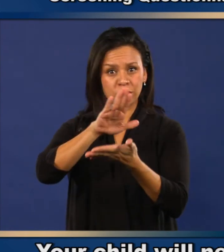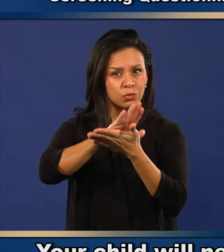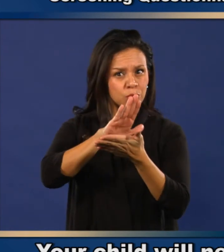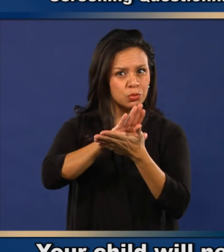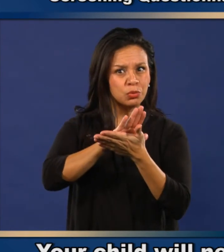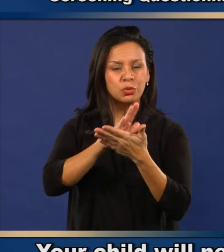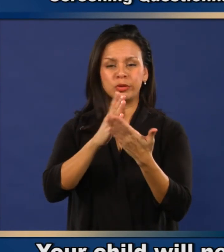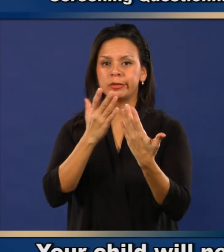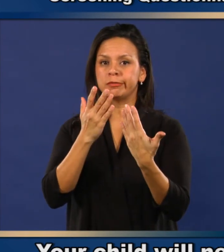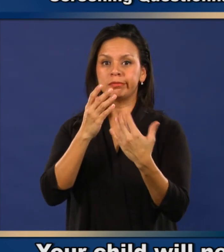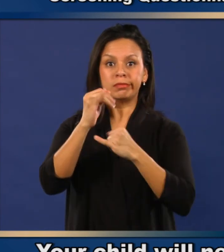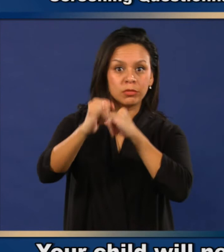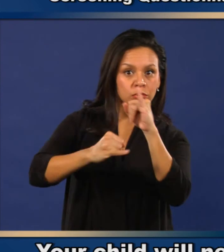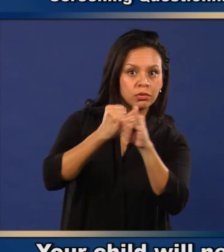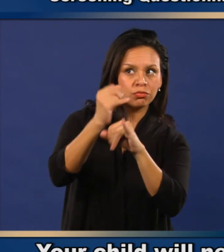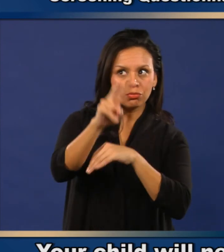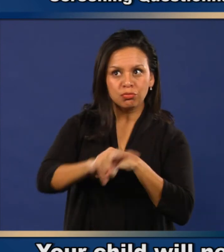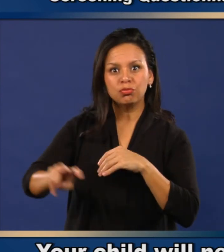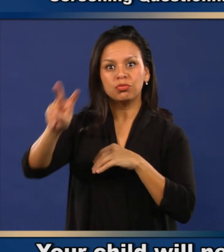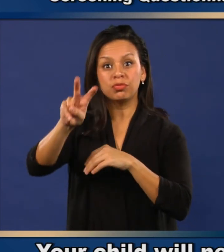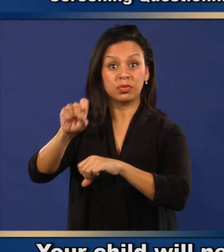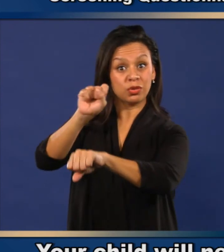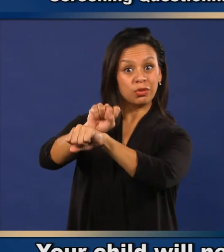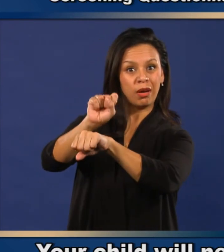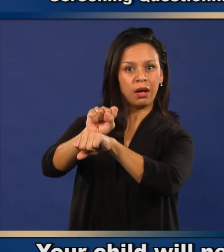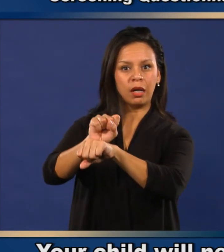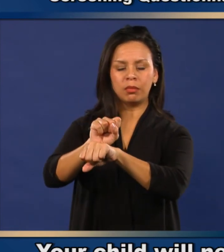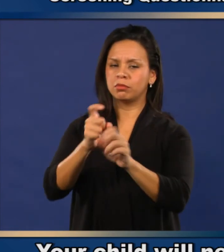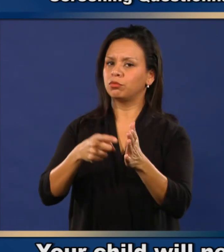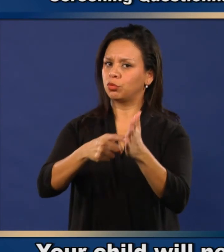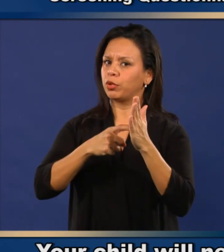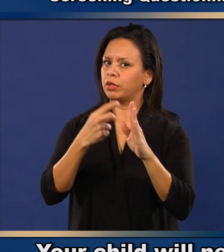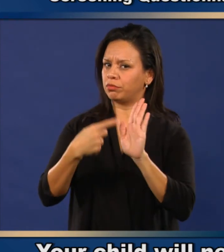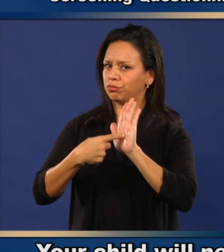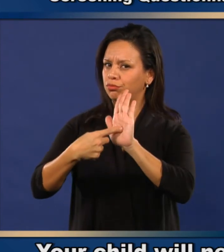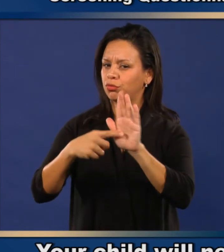for employment, or for international travel.